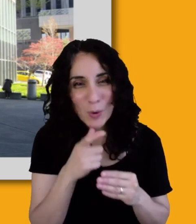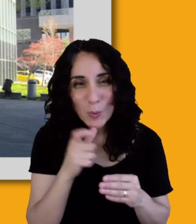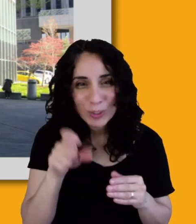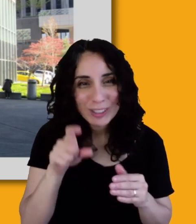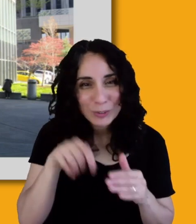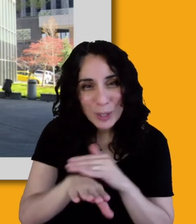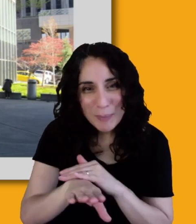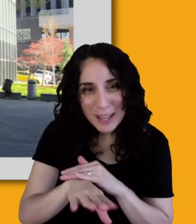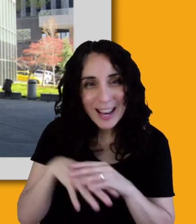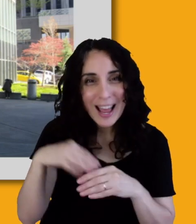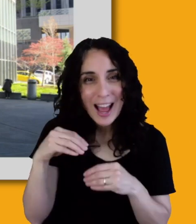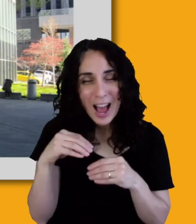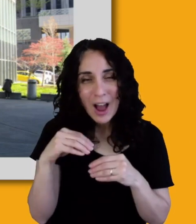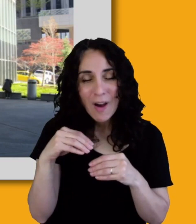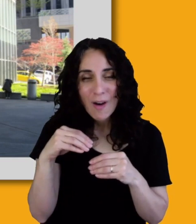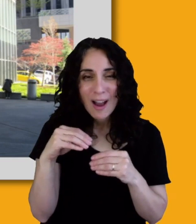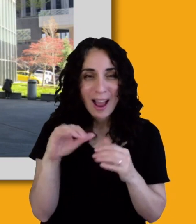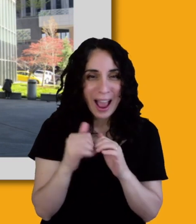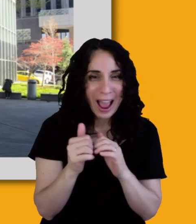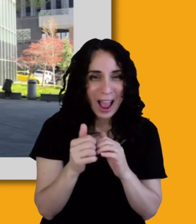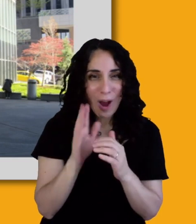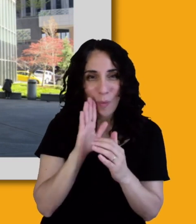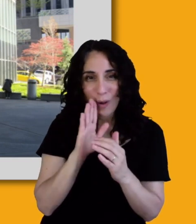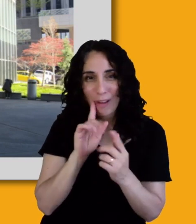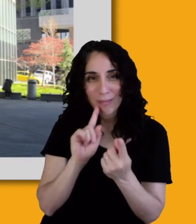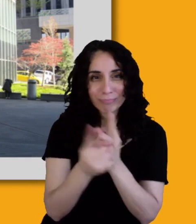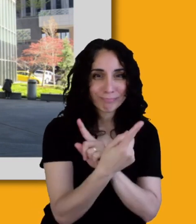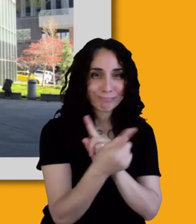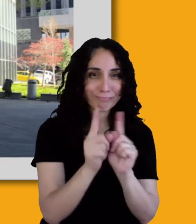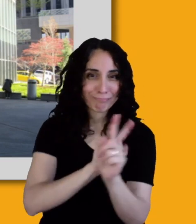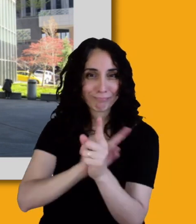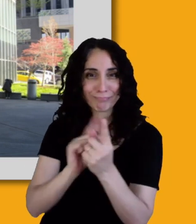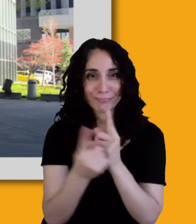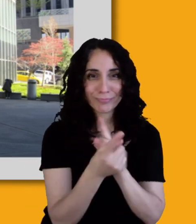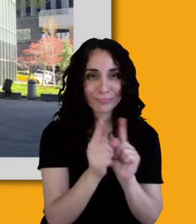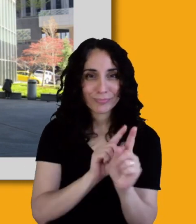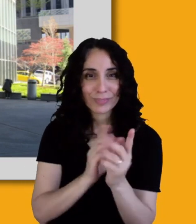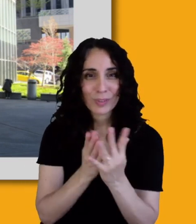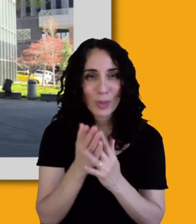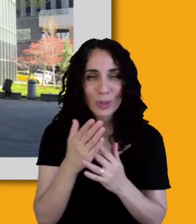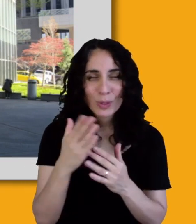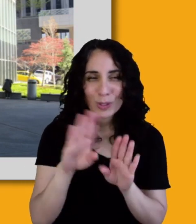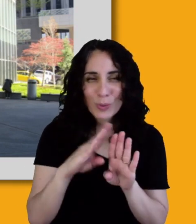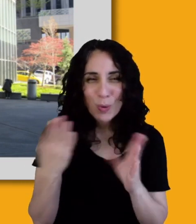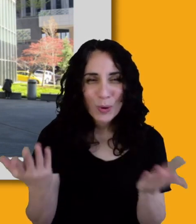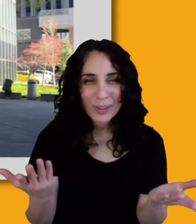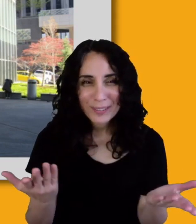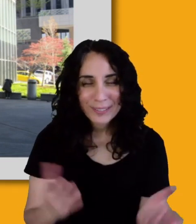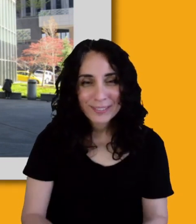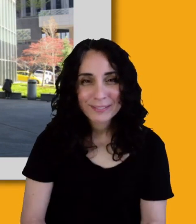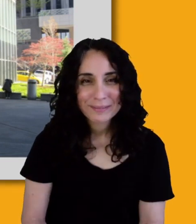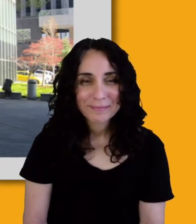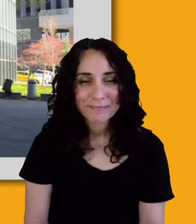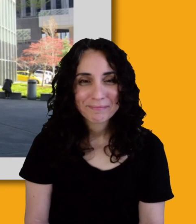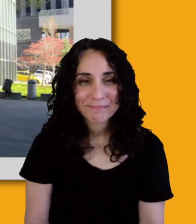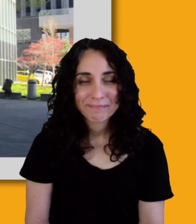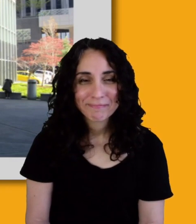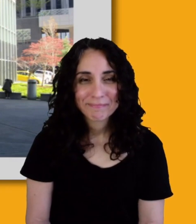this door and how, and, and, and how are they going to move through that door? Um, and I think that segue into